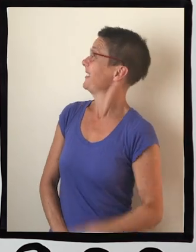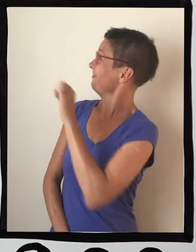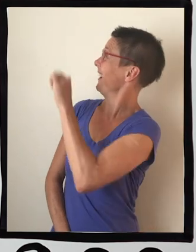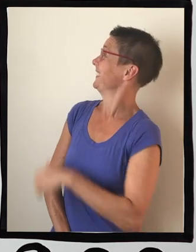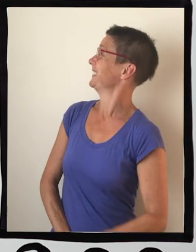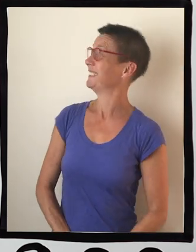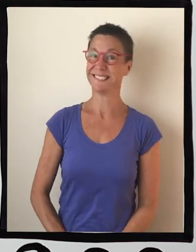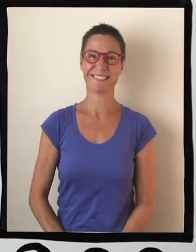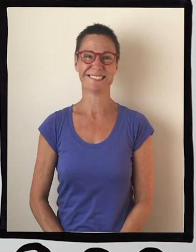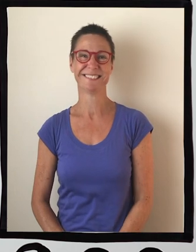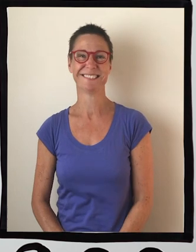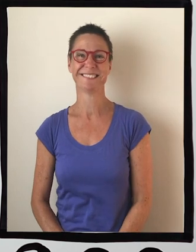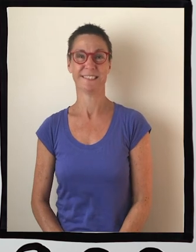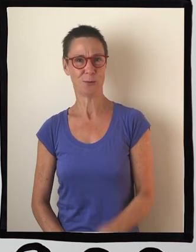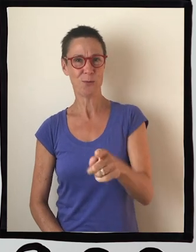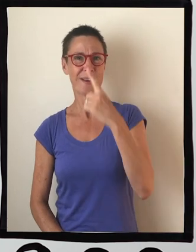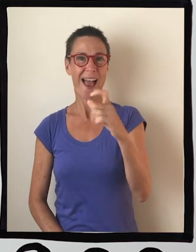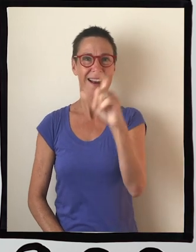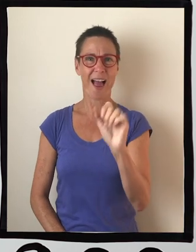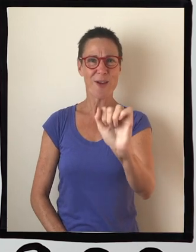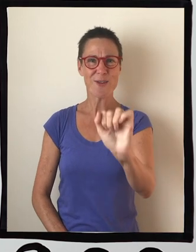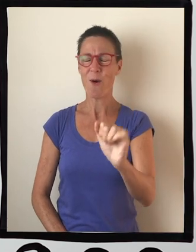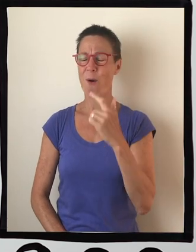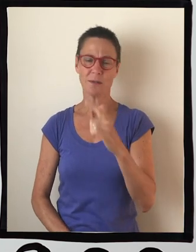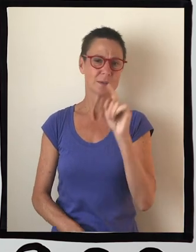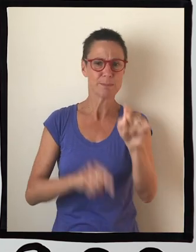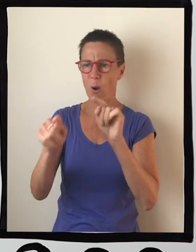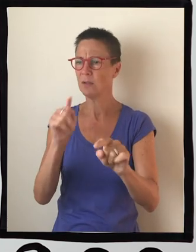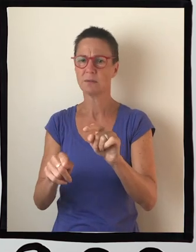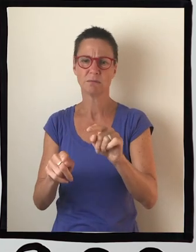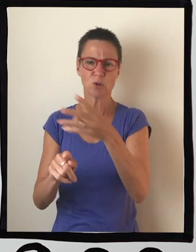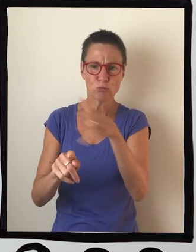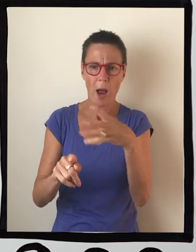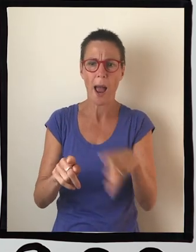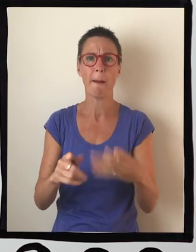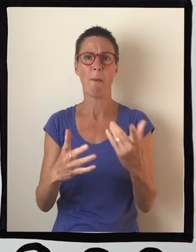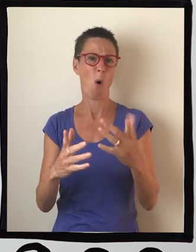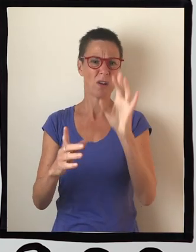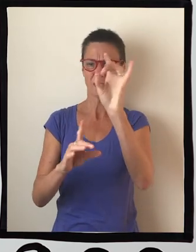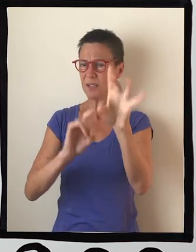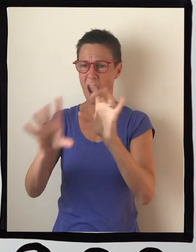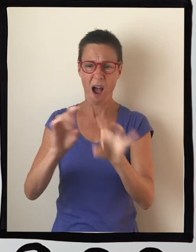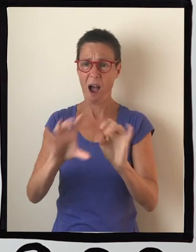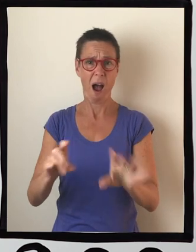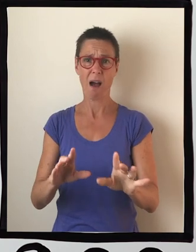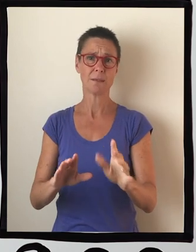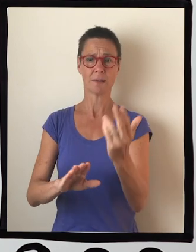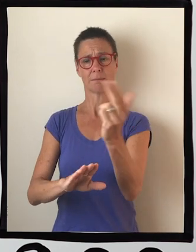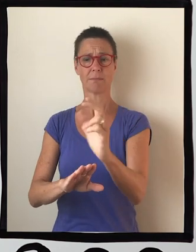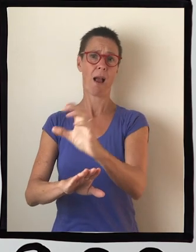Yeah. Well, you can colour yours in spotty, stripy or even full of stars. You certainly can. So enjoy your